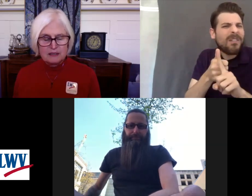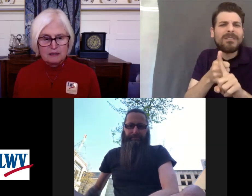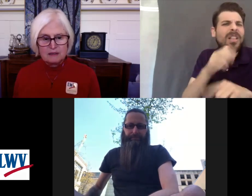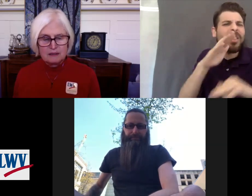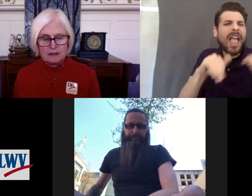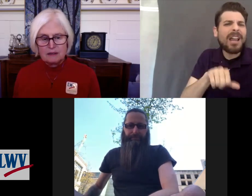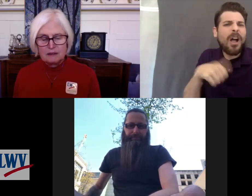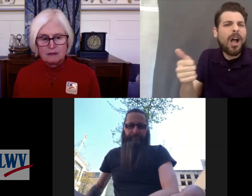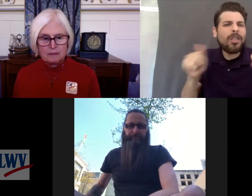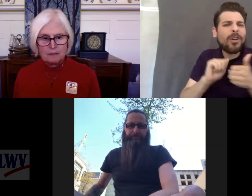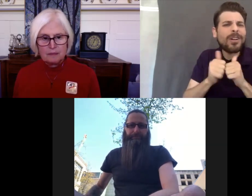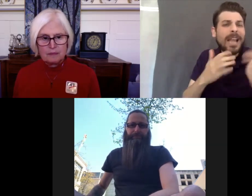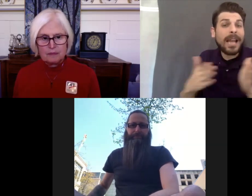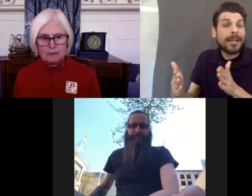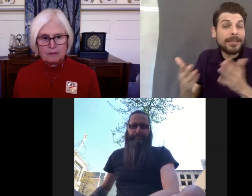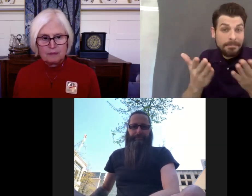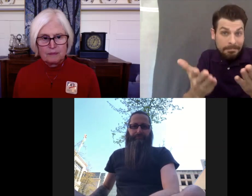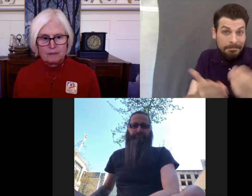candidates?